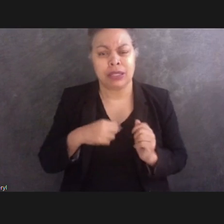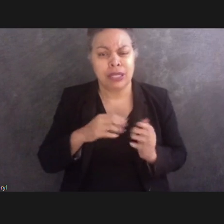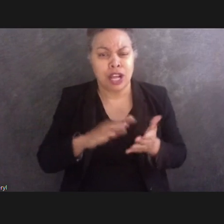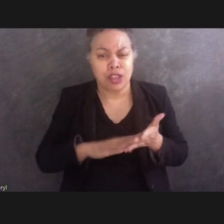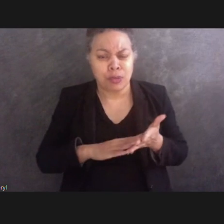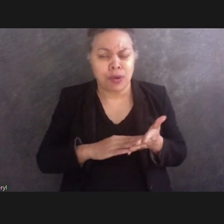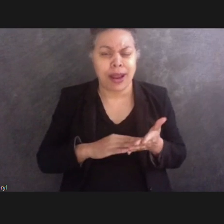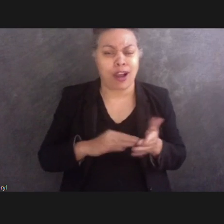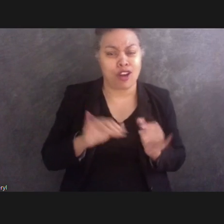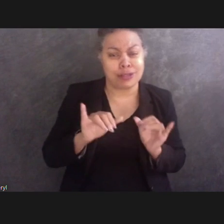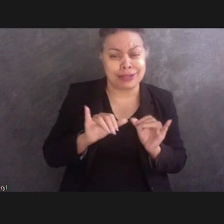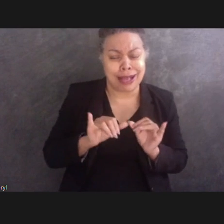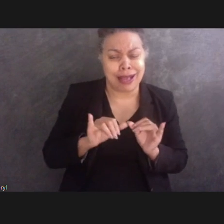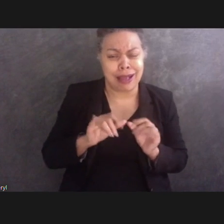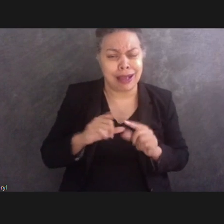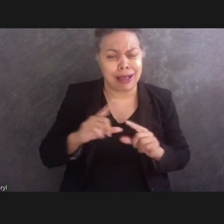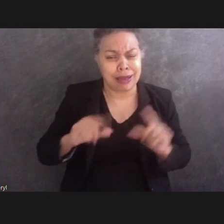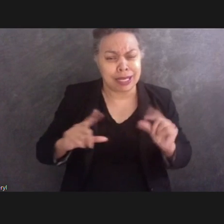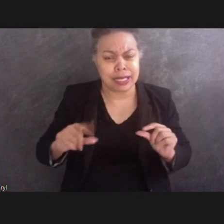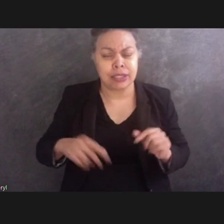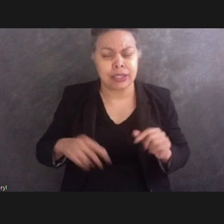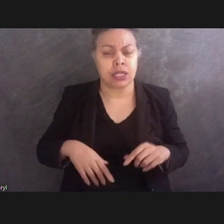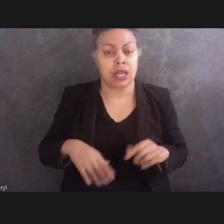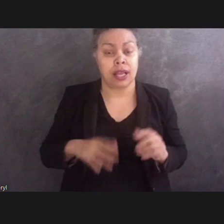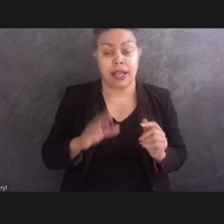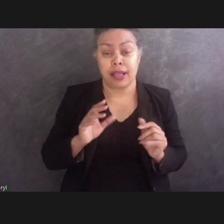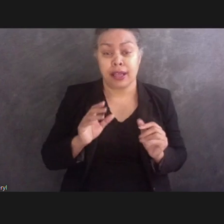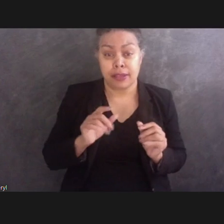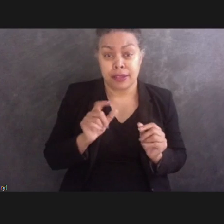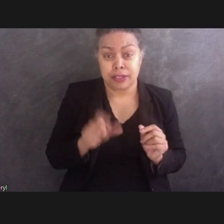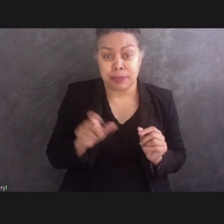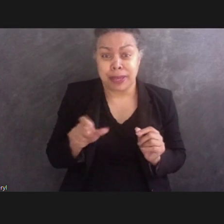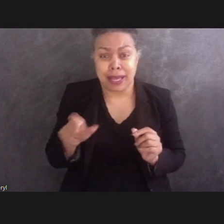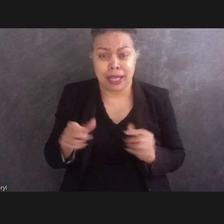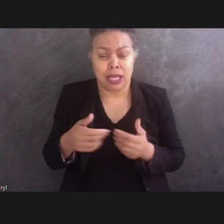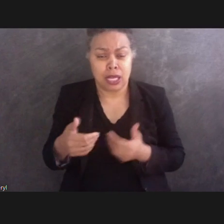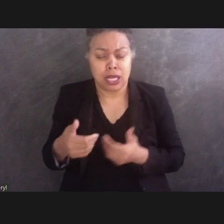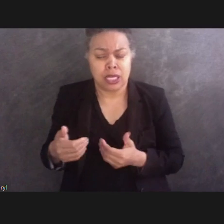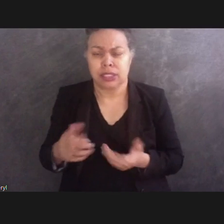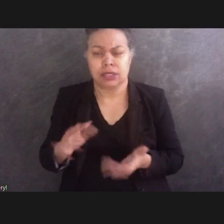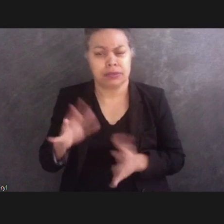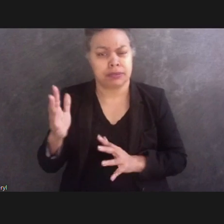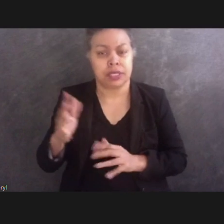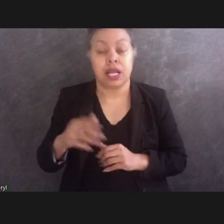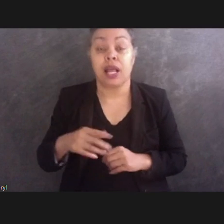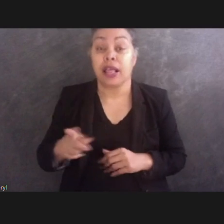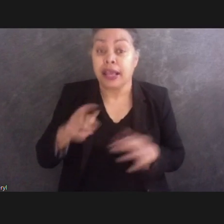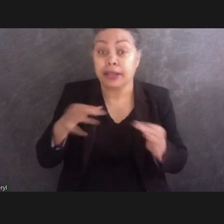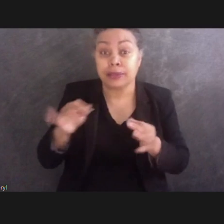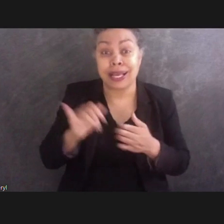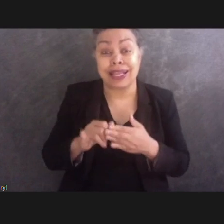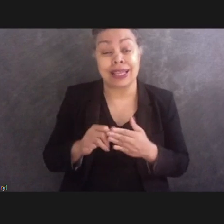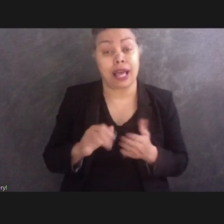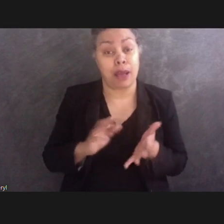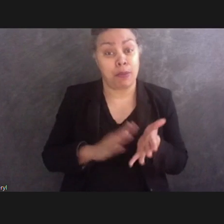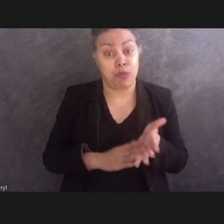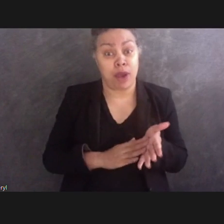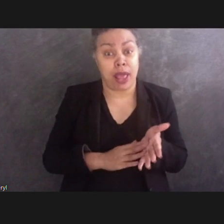They explained the small scale at which braille is read under the fingertips is incompatible with a large